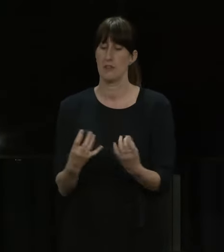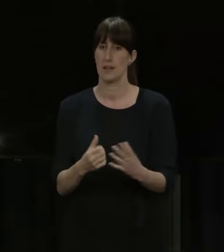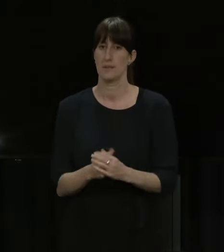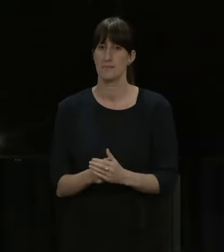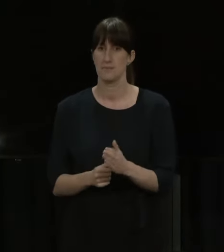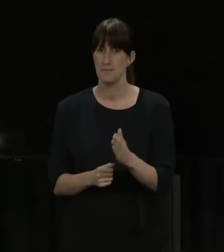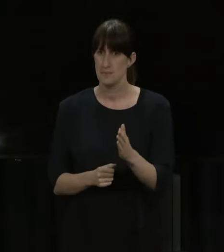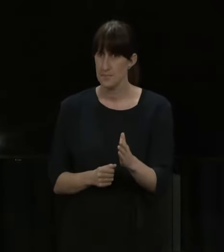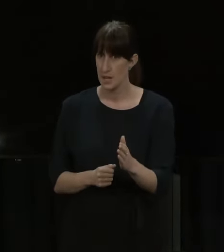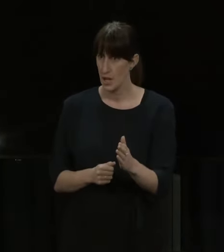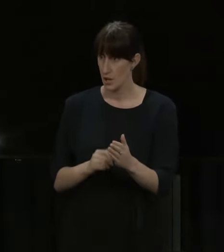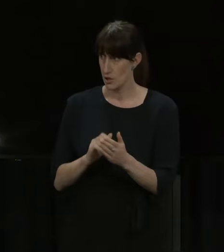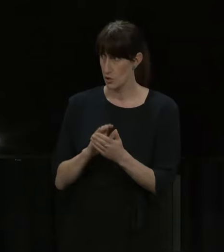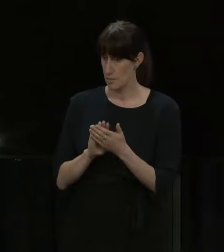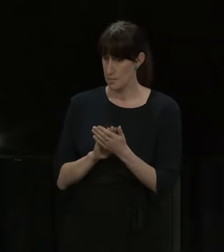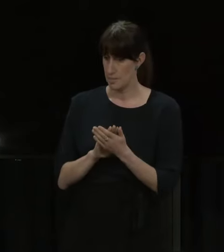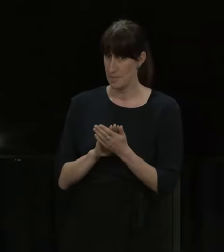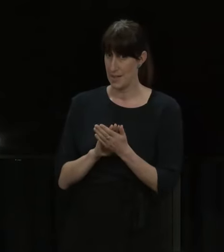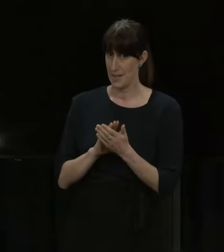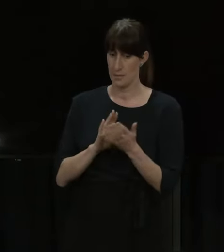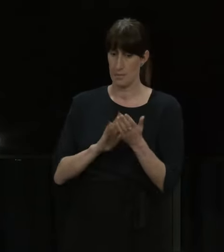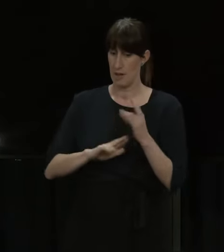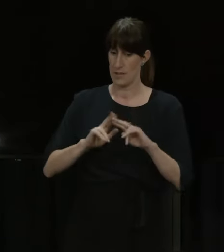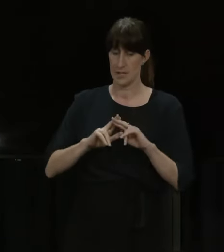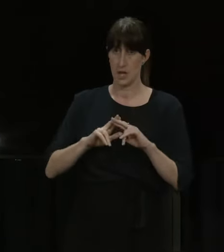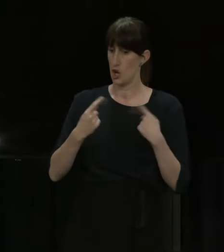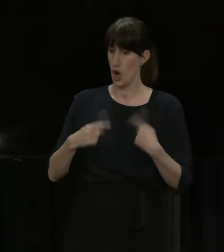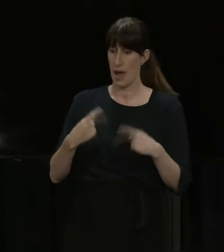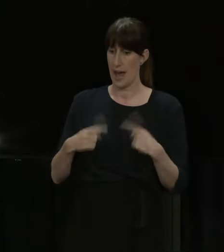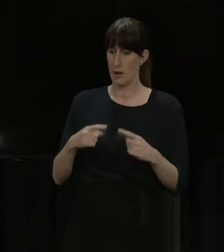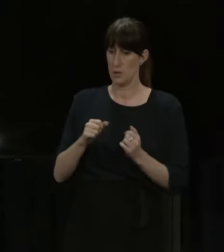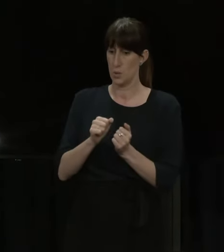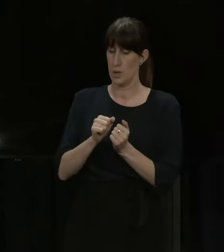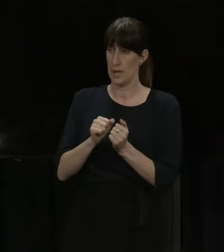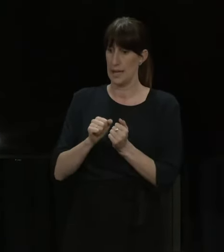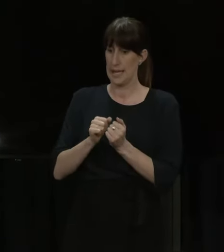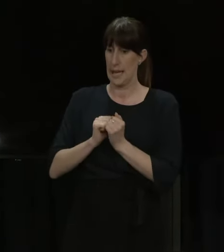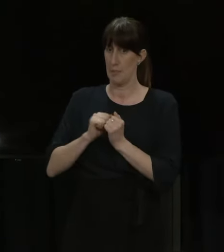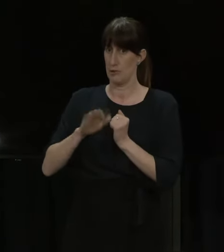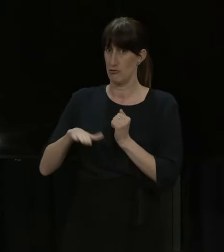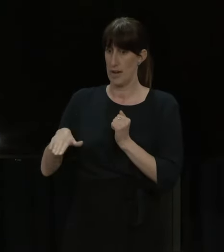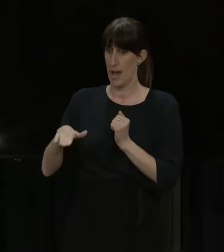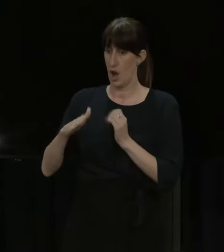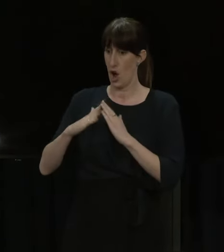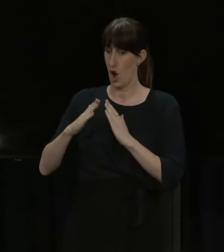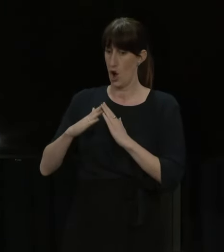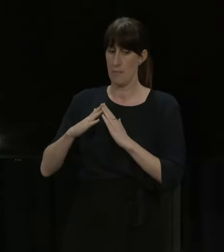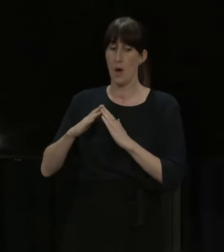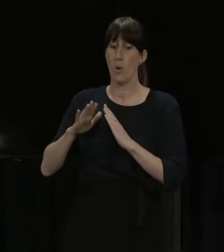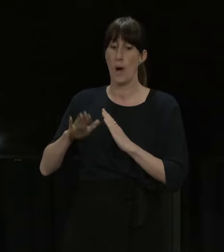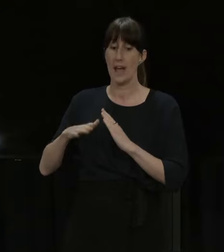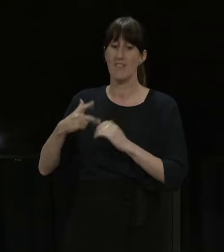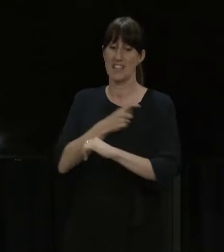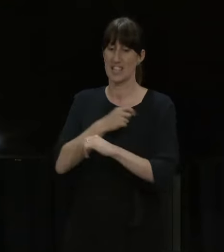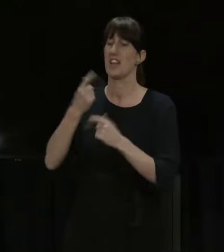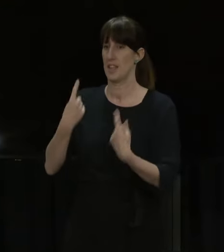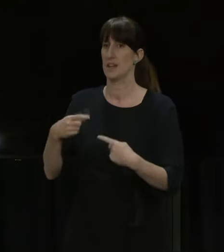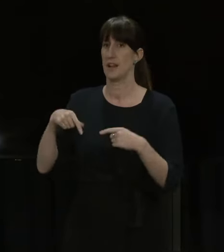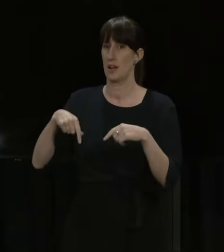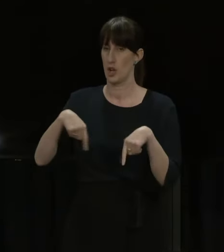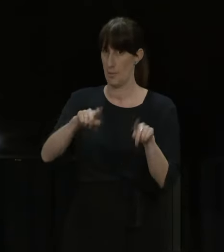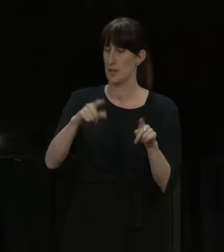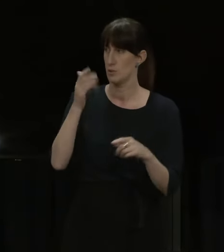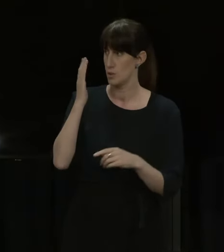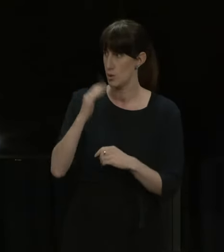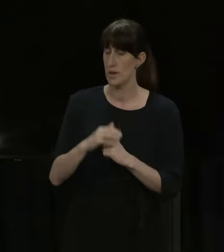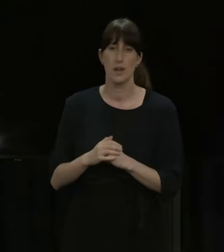able to keep their children home until they're fully immunised? No, well, unless there's a medical reason to do that. And so for those families where